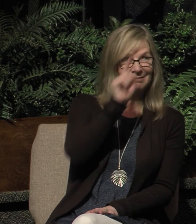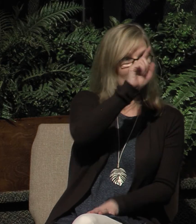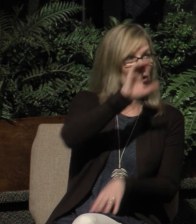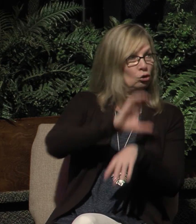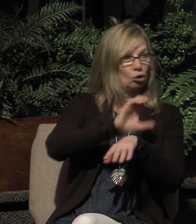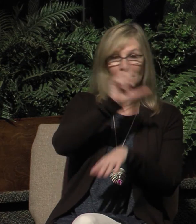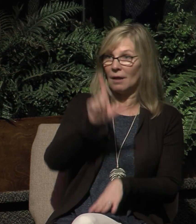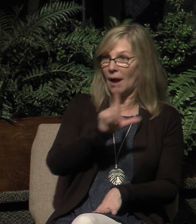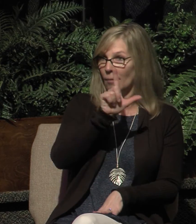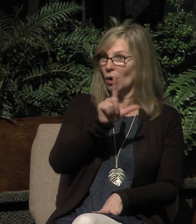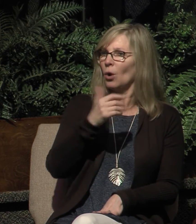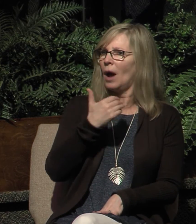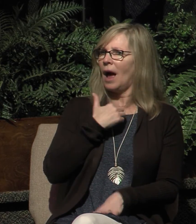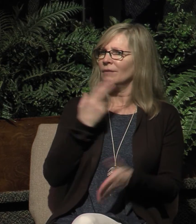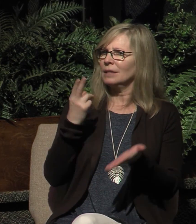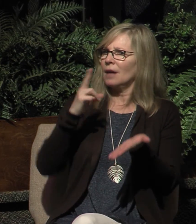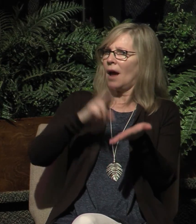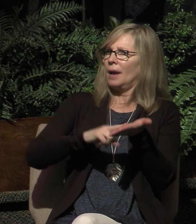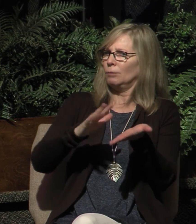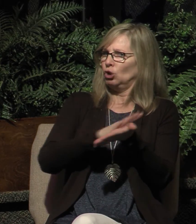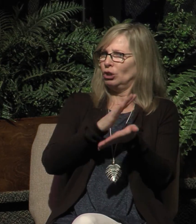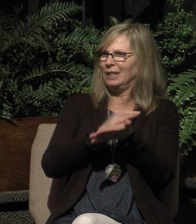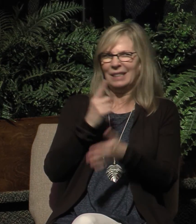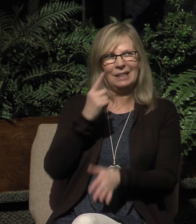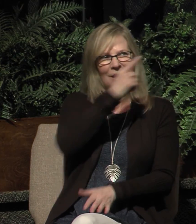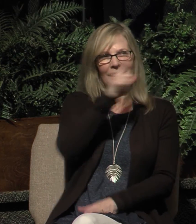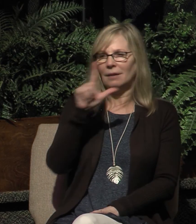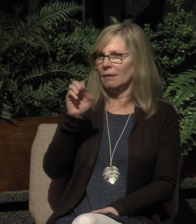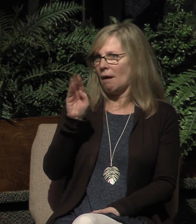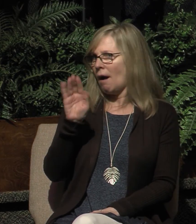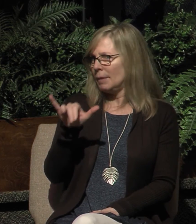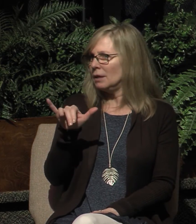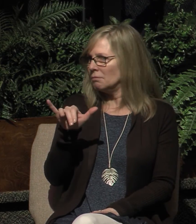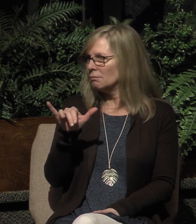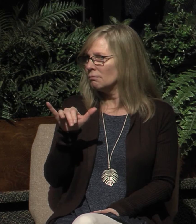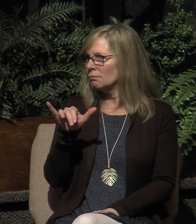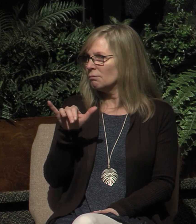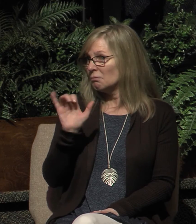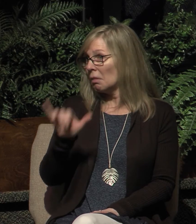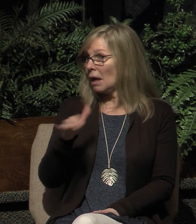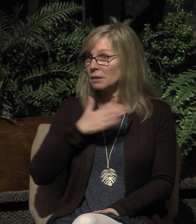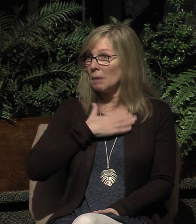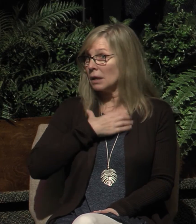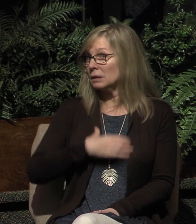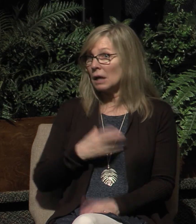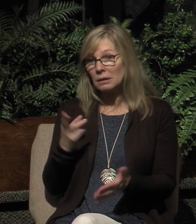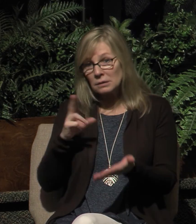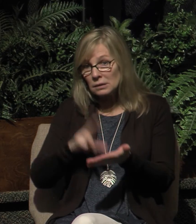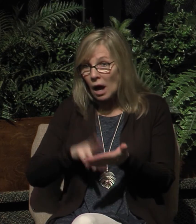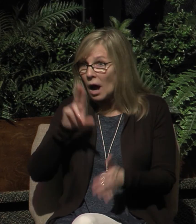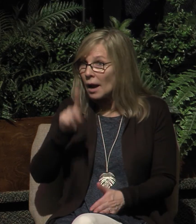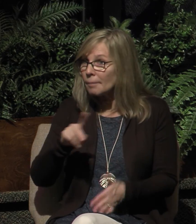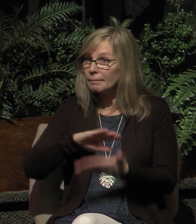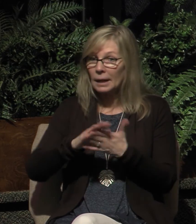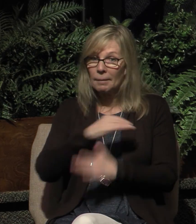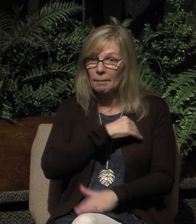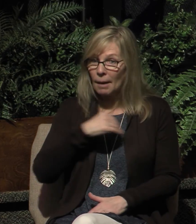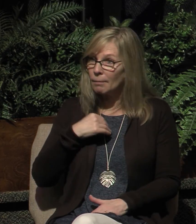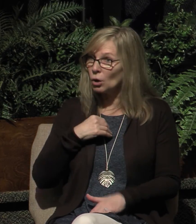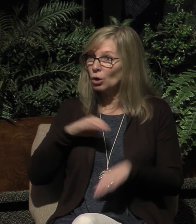a sign up sheet in the lobby that's my desire that you sign up that you be a member and do all that the New Testament says